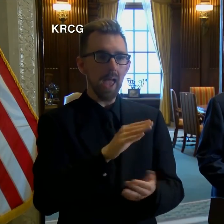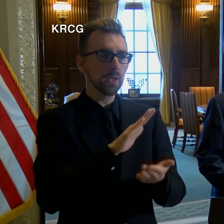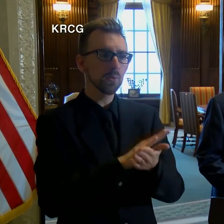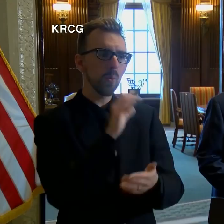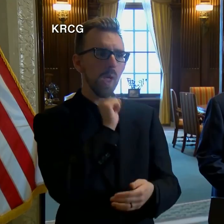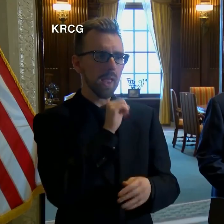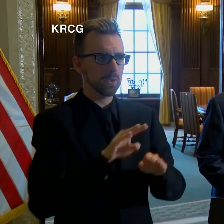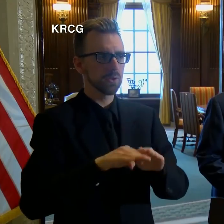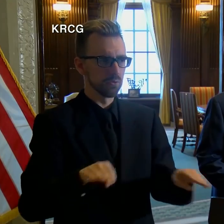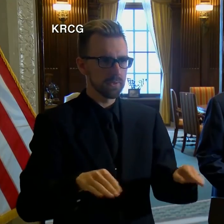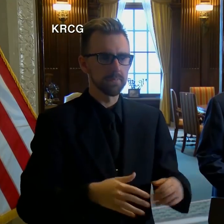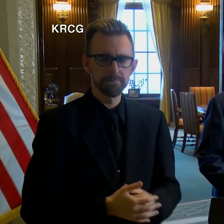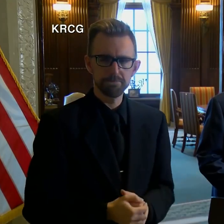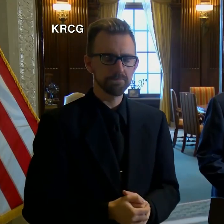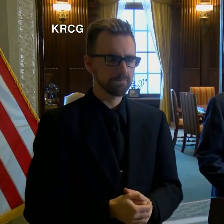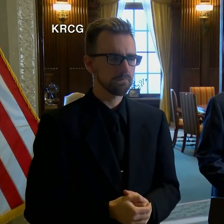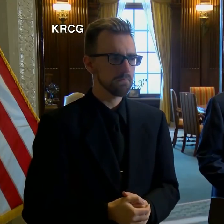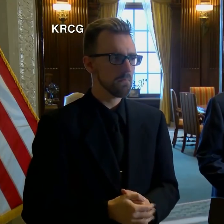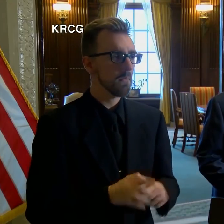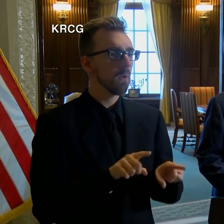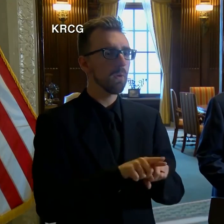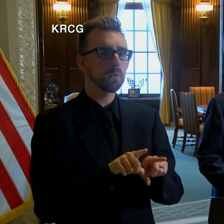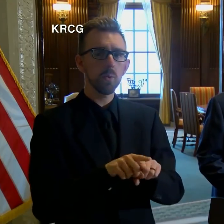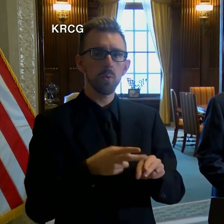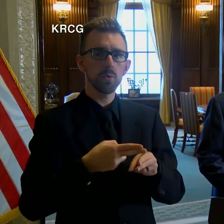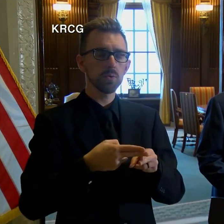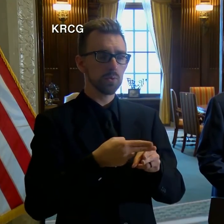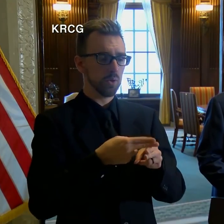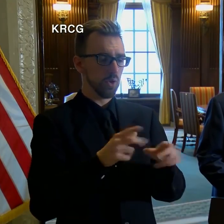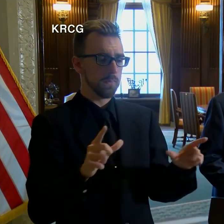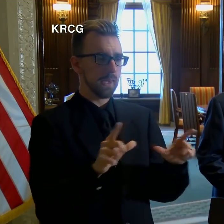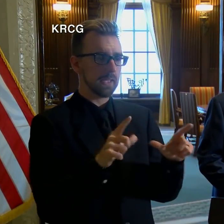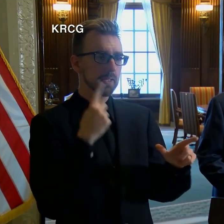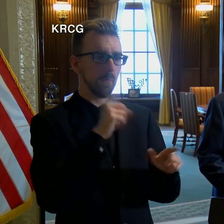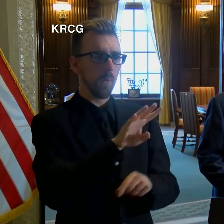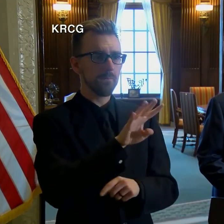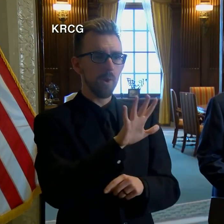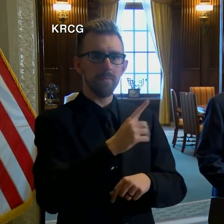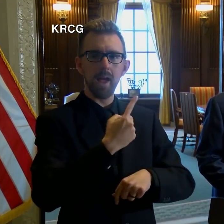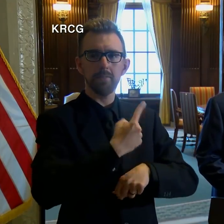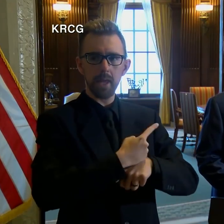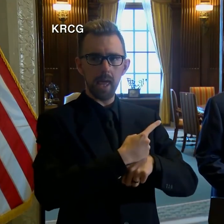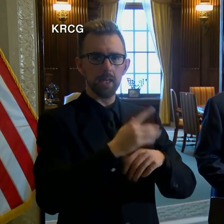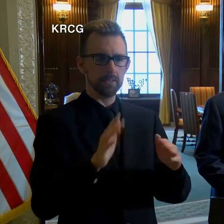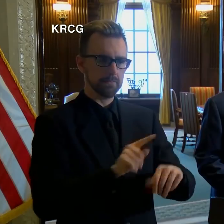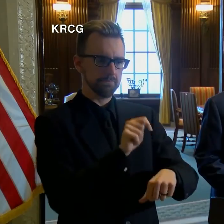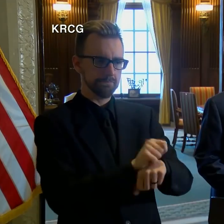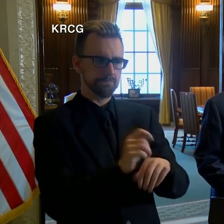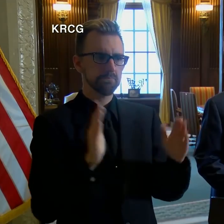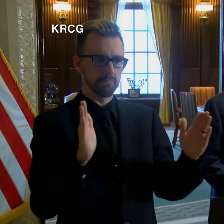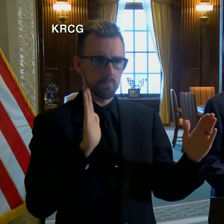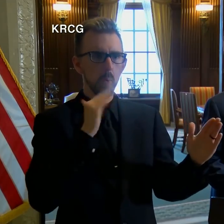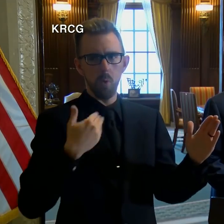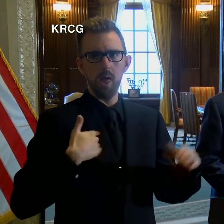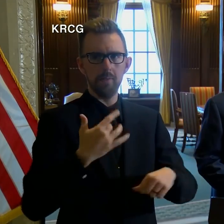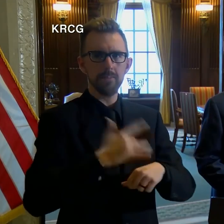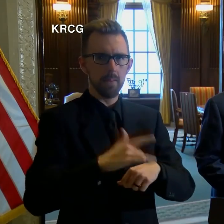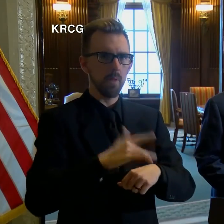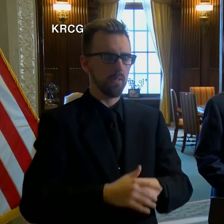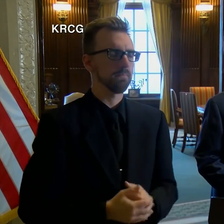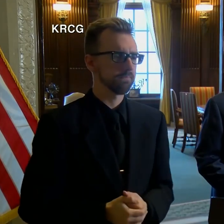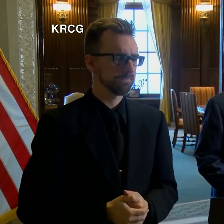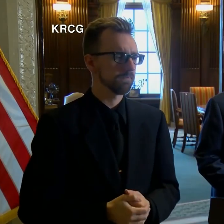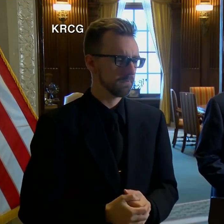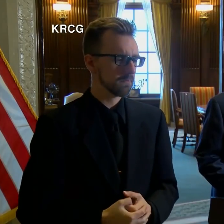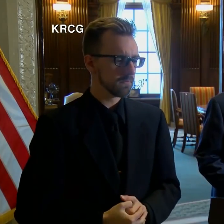children. Also, short-term license for a 45-day period will be available. These